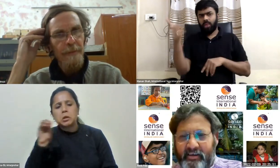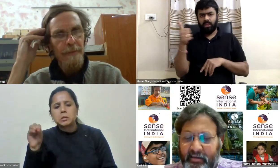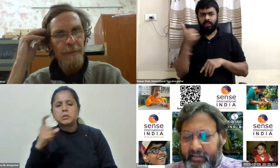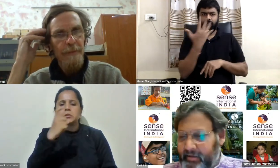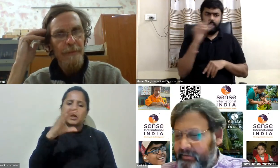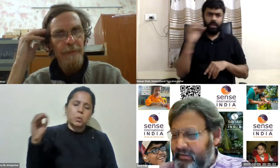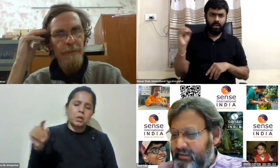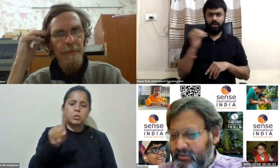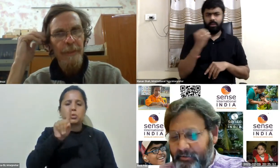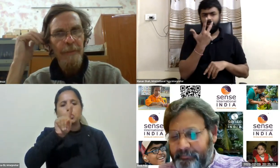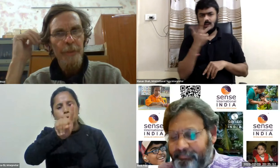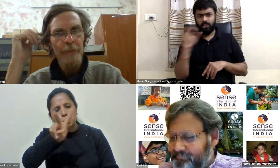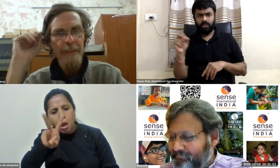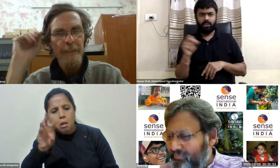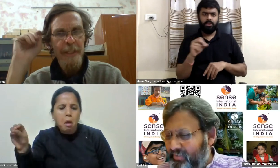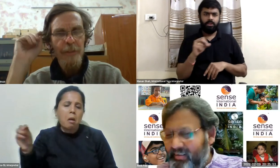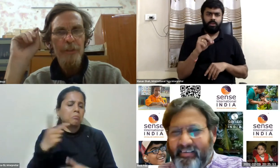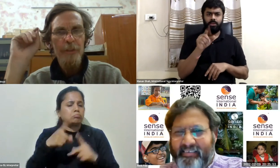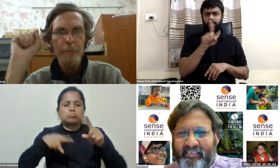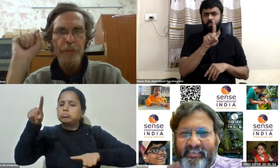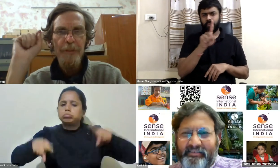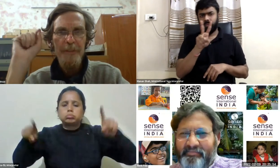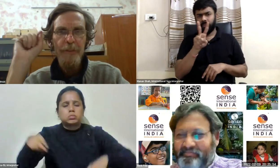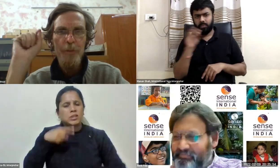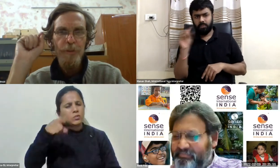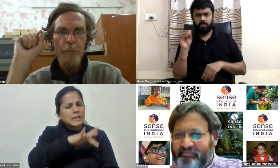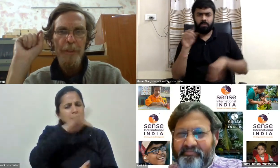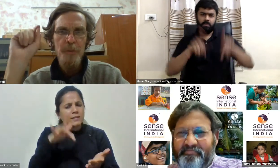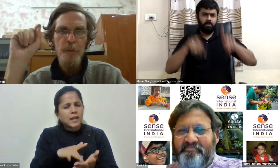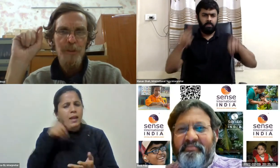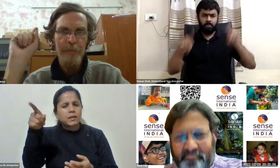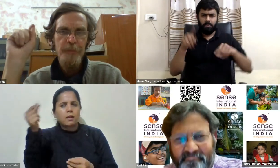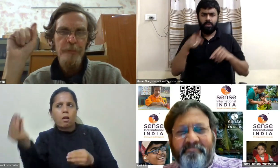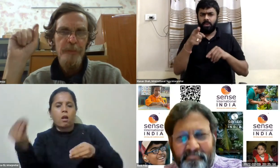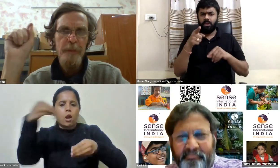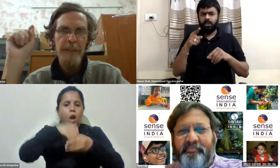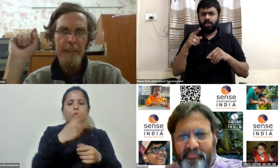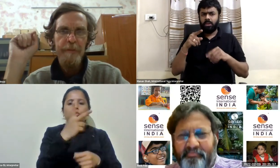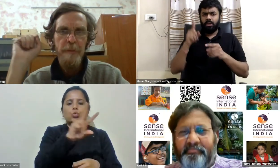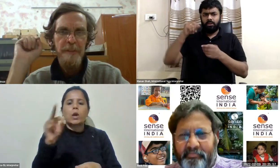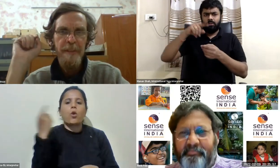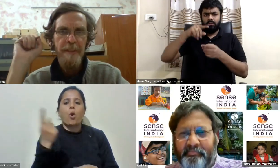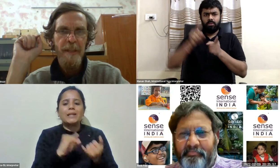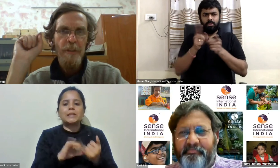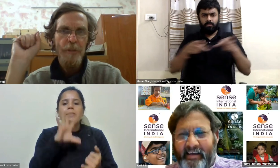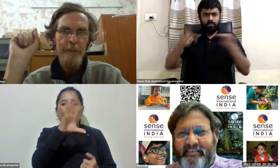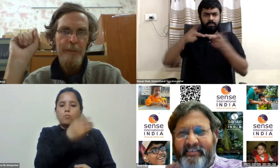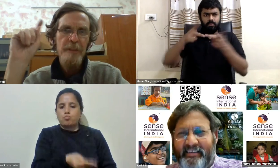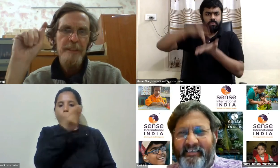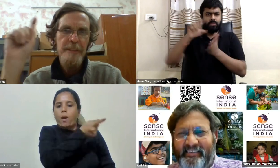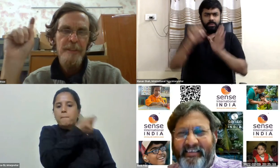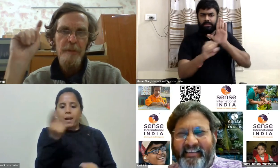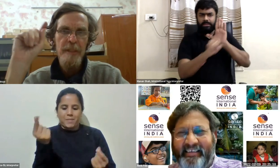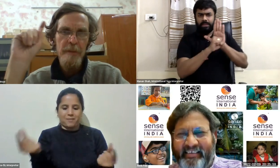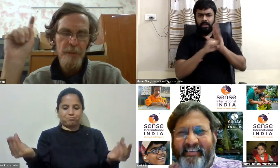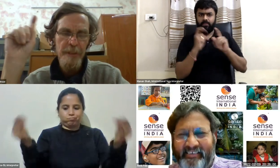like that so but the central contributions need to be so most of this money is coming from the states so i was